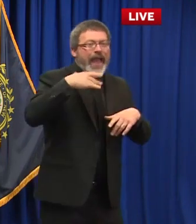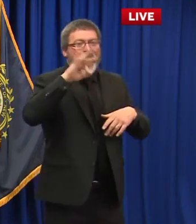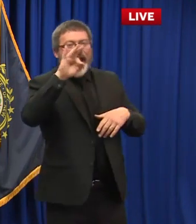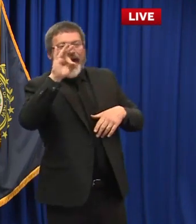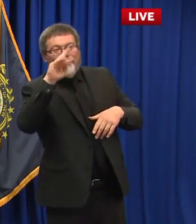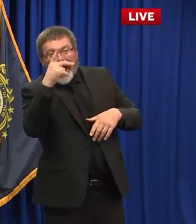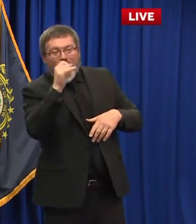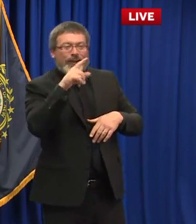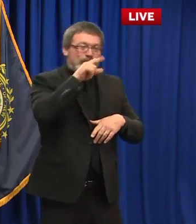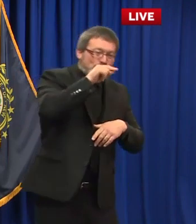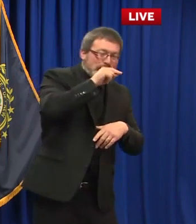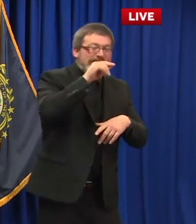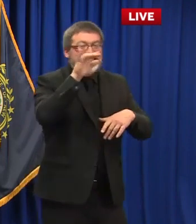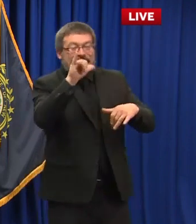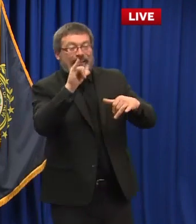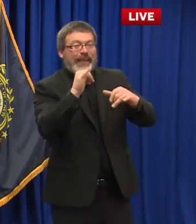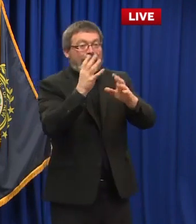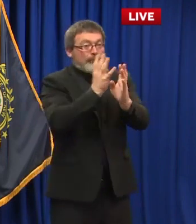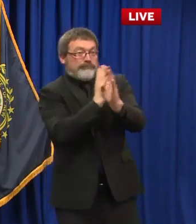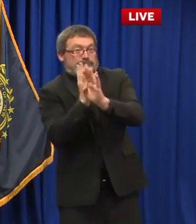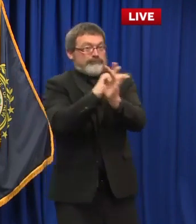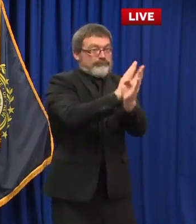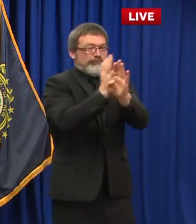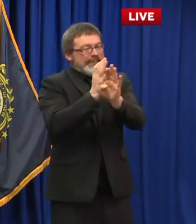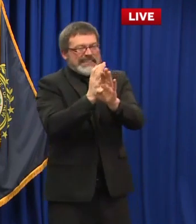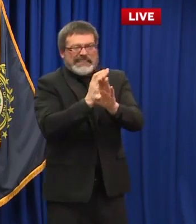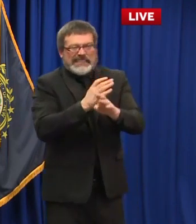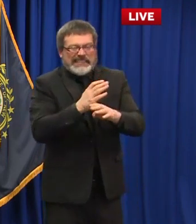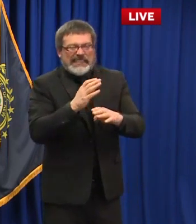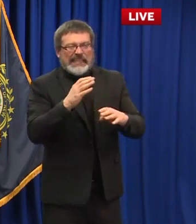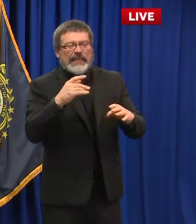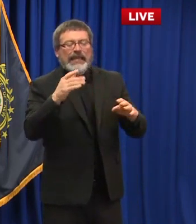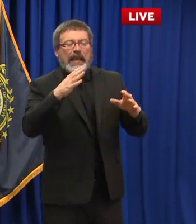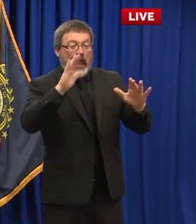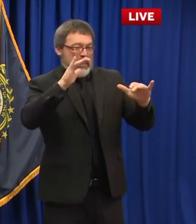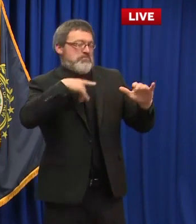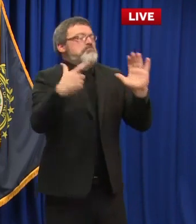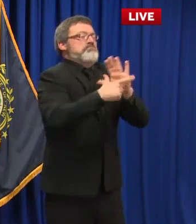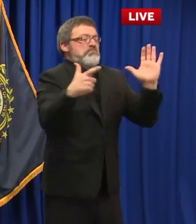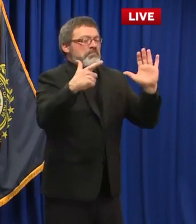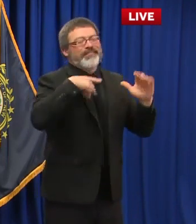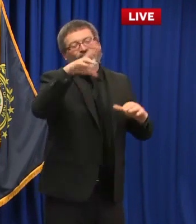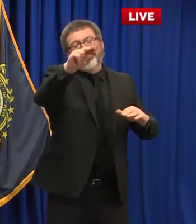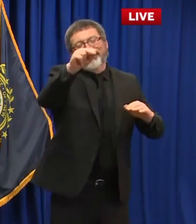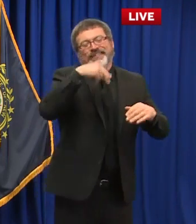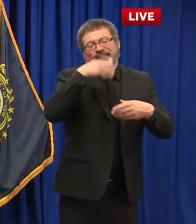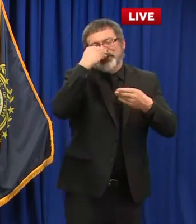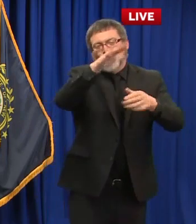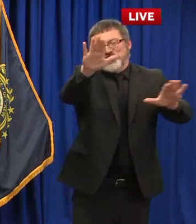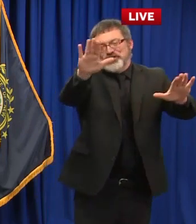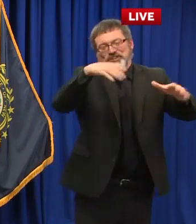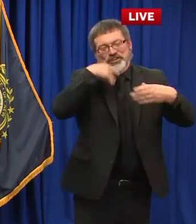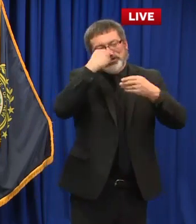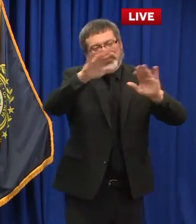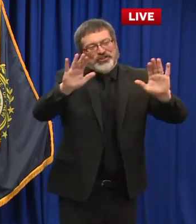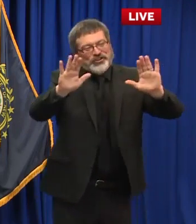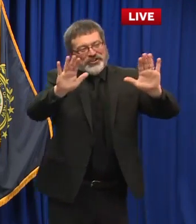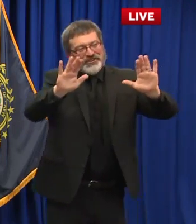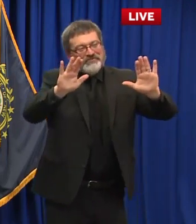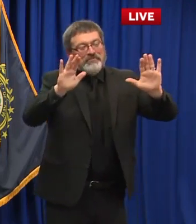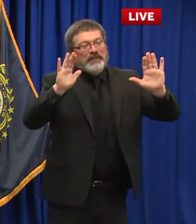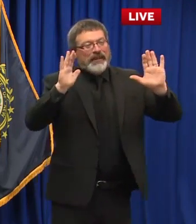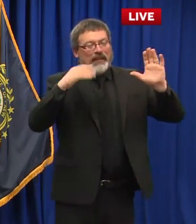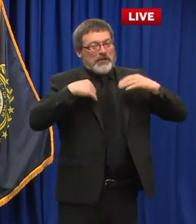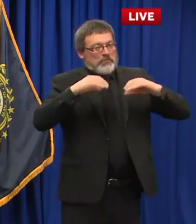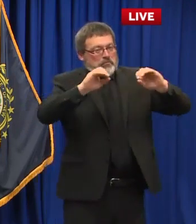i'm not really but uh because nobody should be doing that but um no uh so we are not saying no dancing uh we are